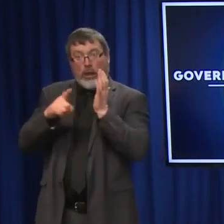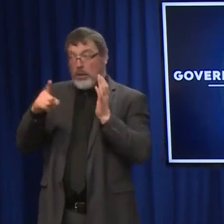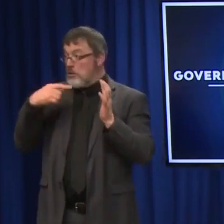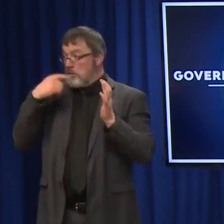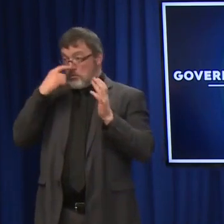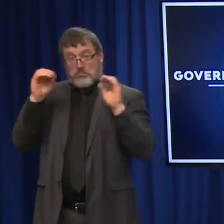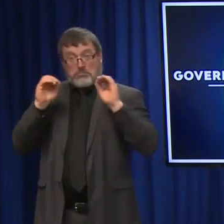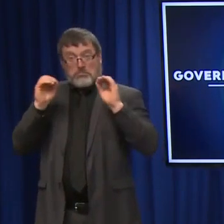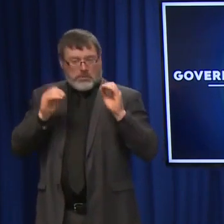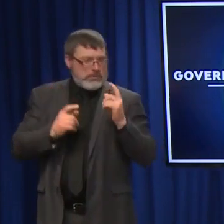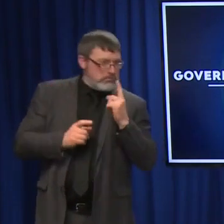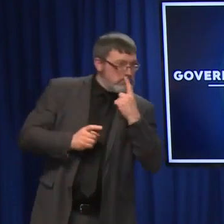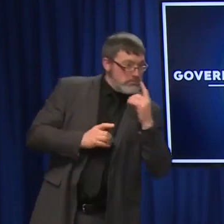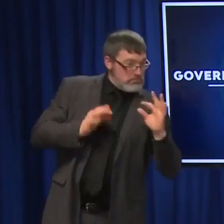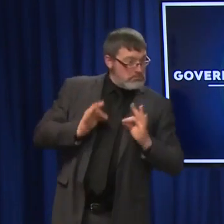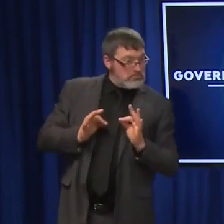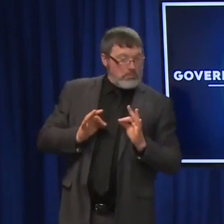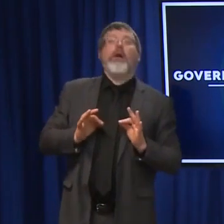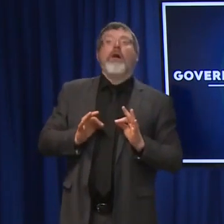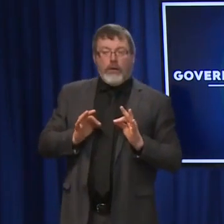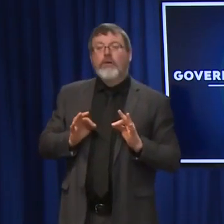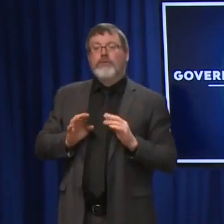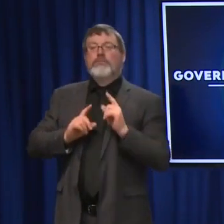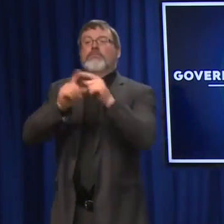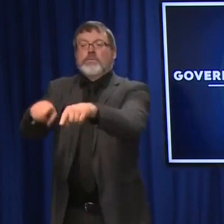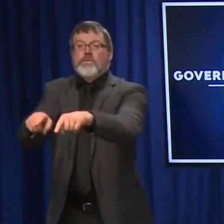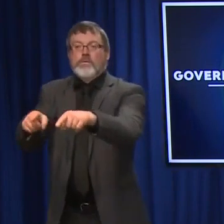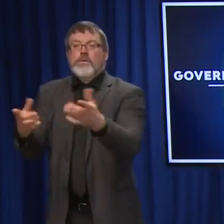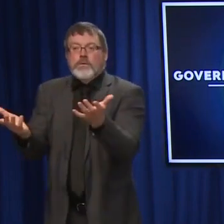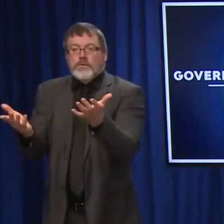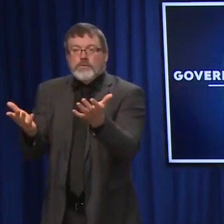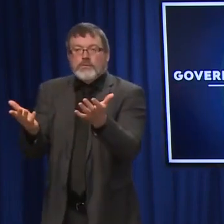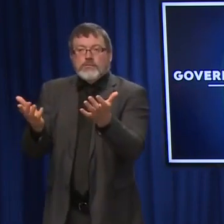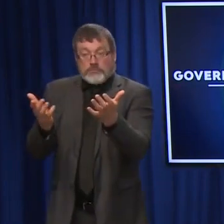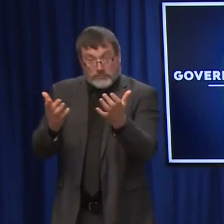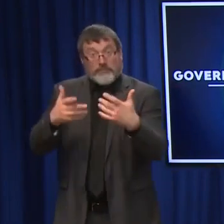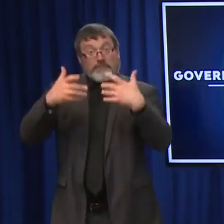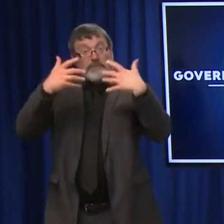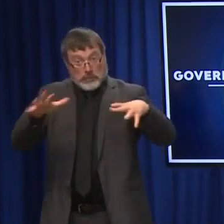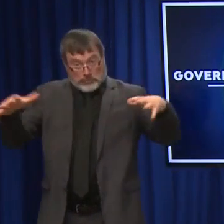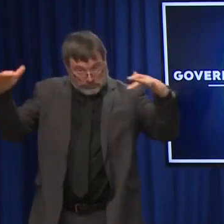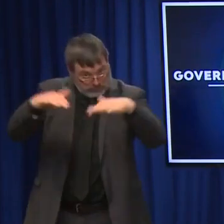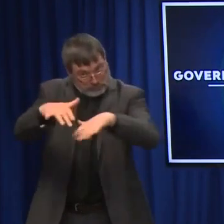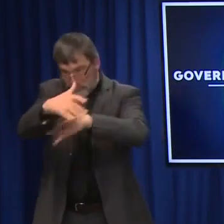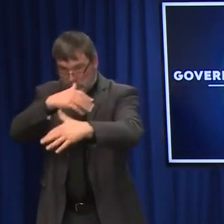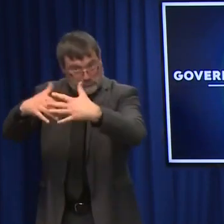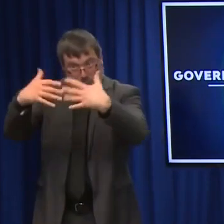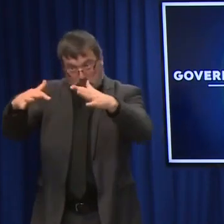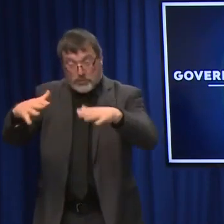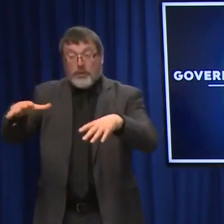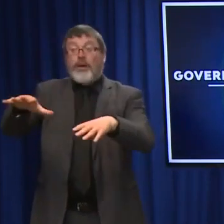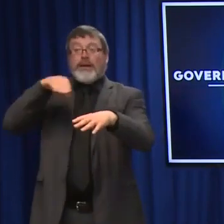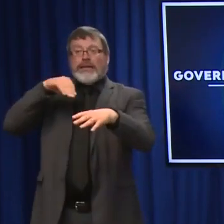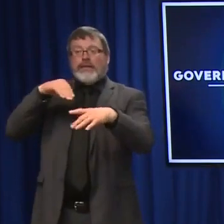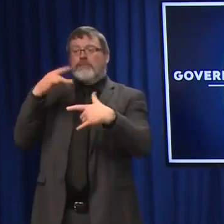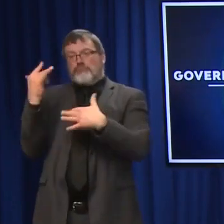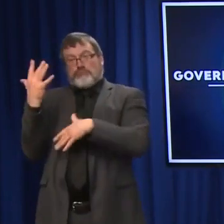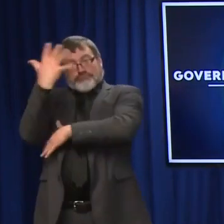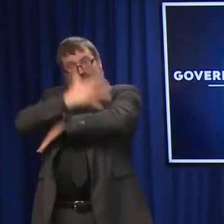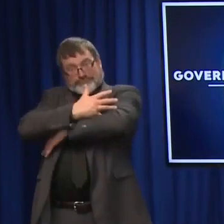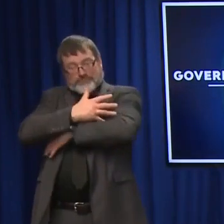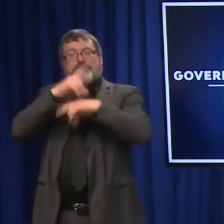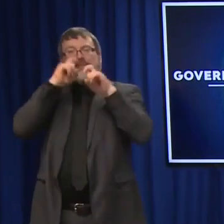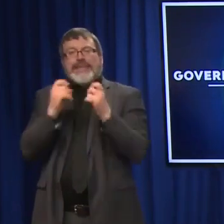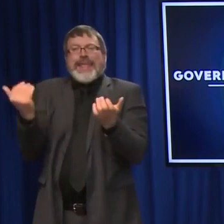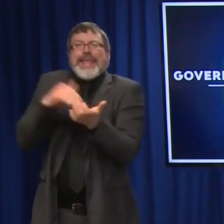can come in handy. And then testing after a potential exposure. So if people are gathering, they're traveling, if they're